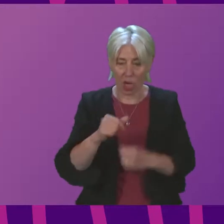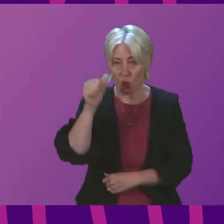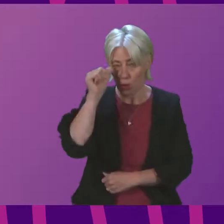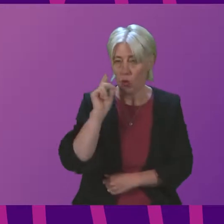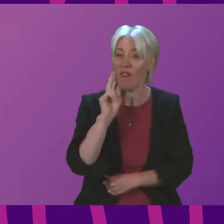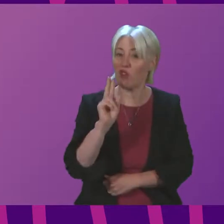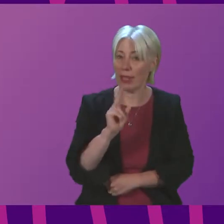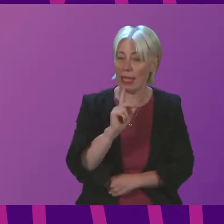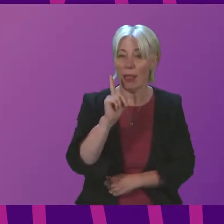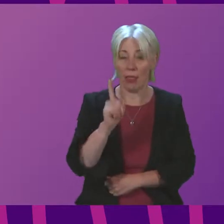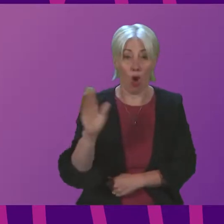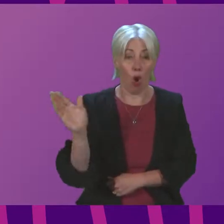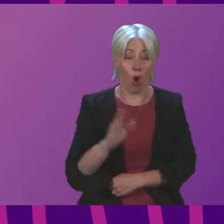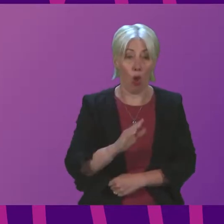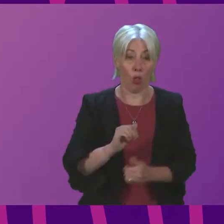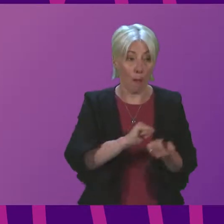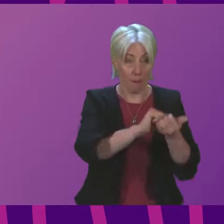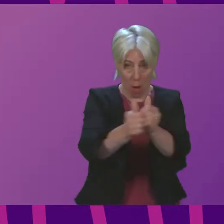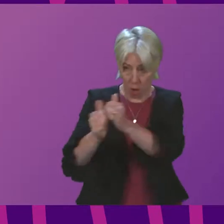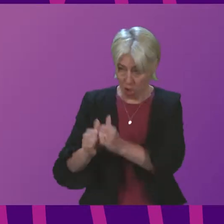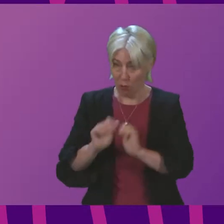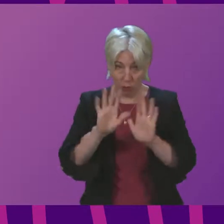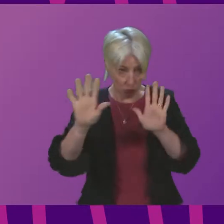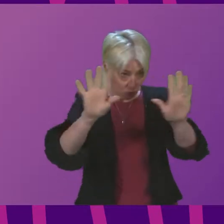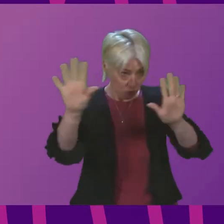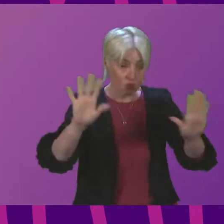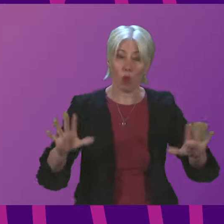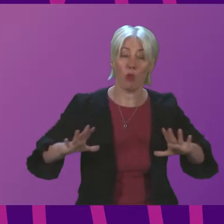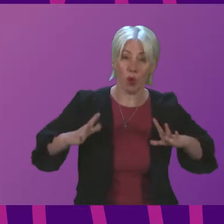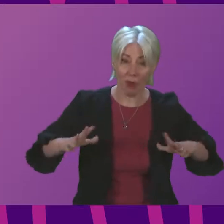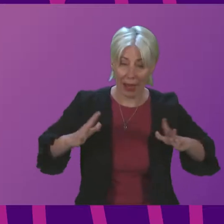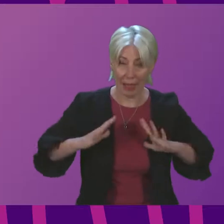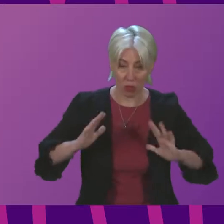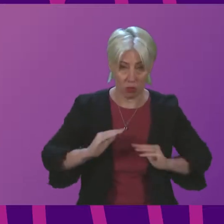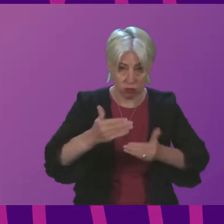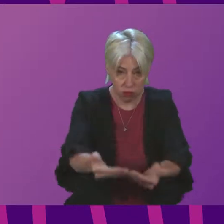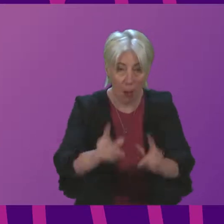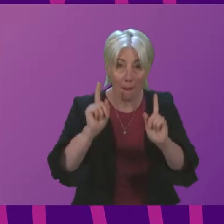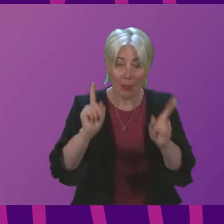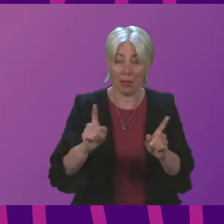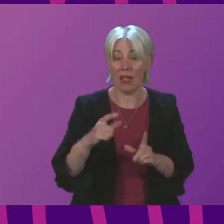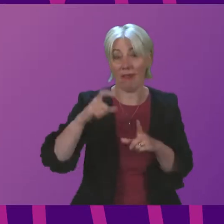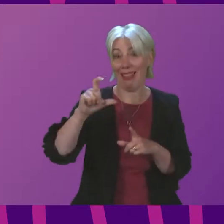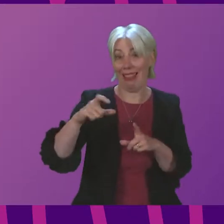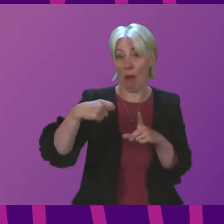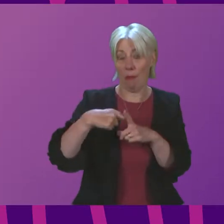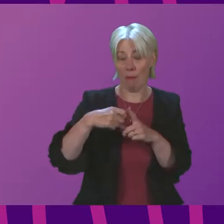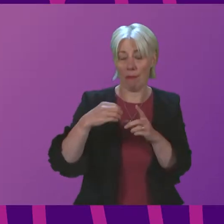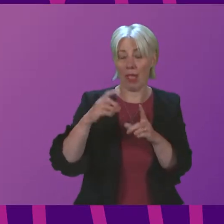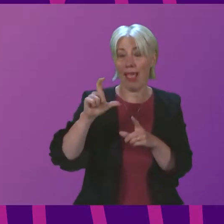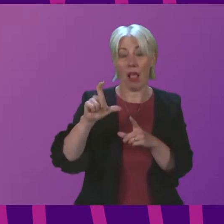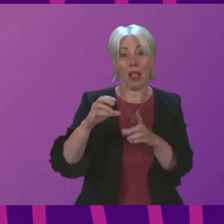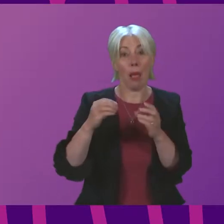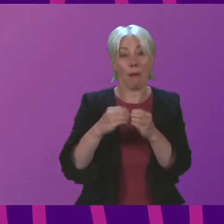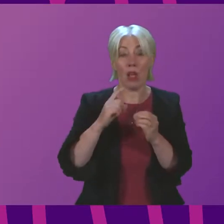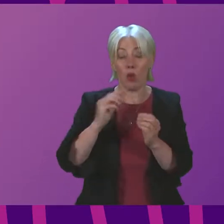that all resilience partnerships would be ready to provide those particular examples. Now if Claire Baker would like to supply me with